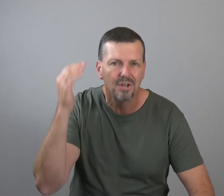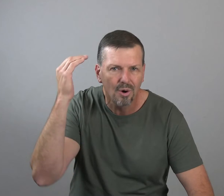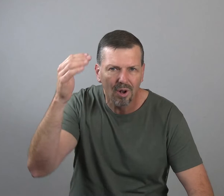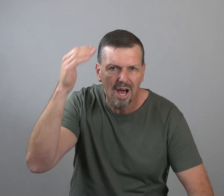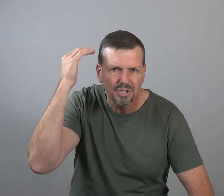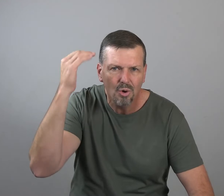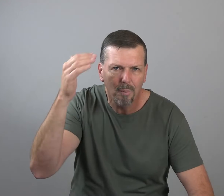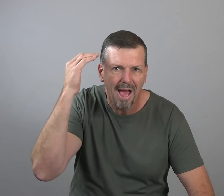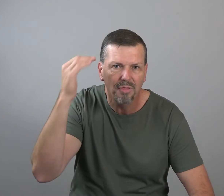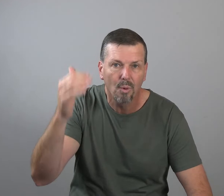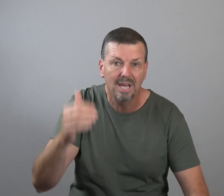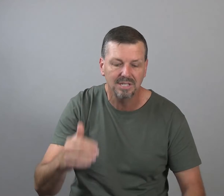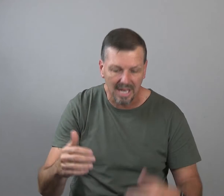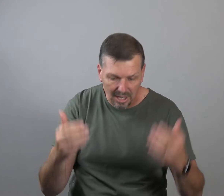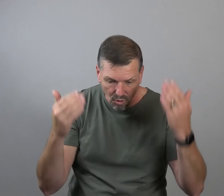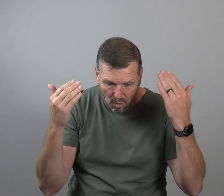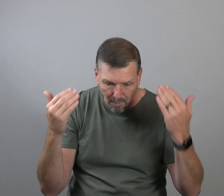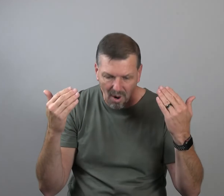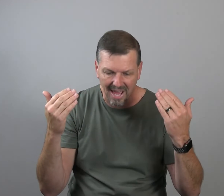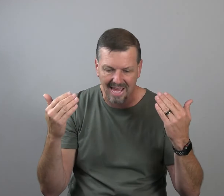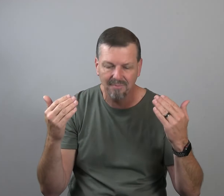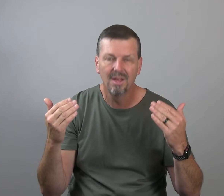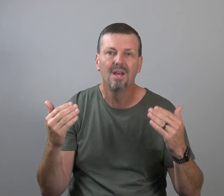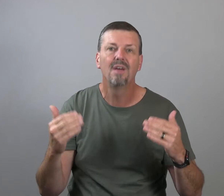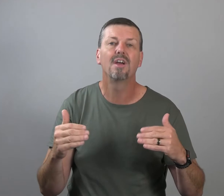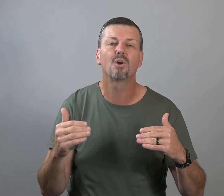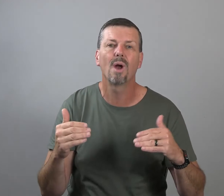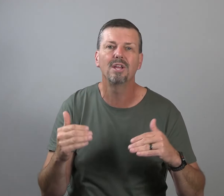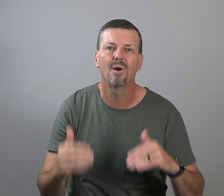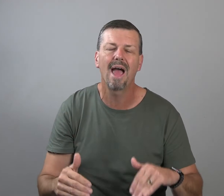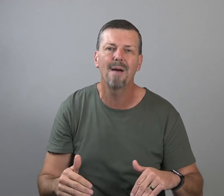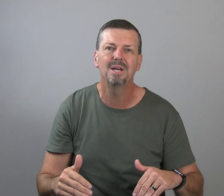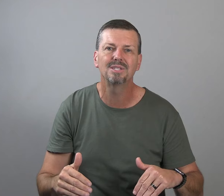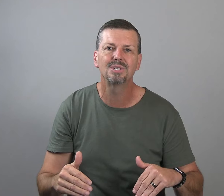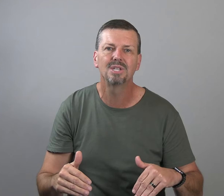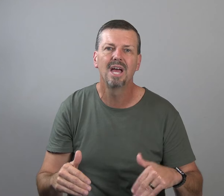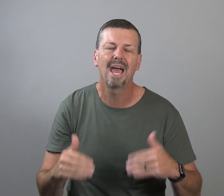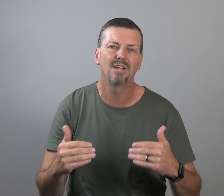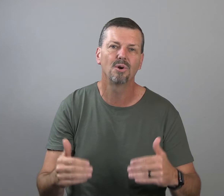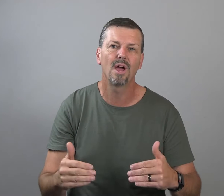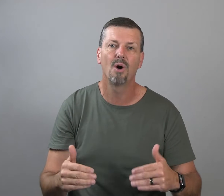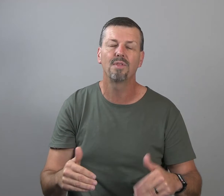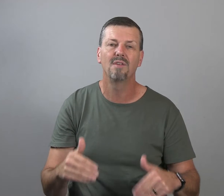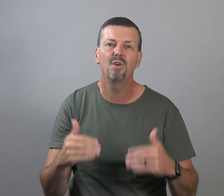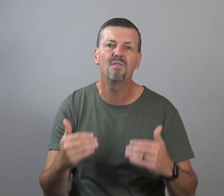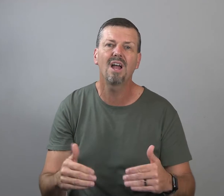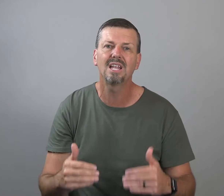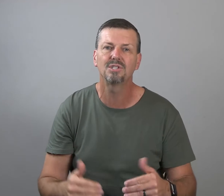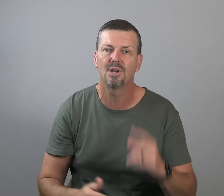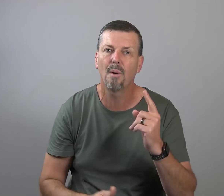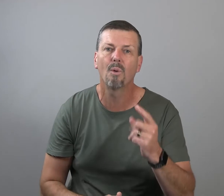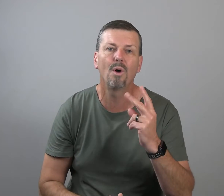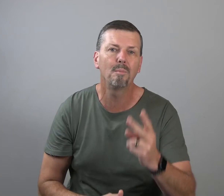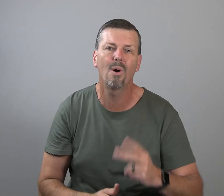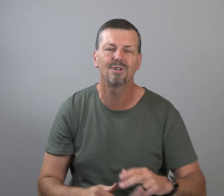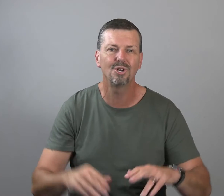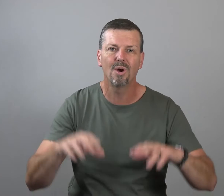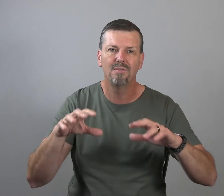neurological pathways in your brain that create your habits and your health. And if you've not listened to part one and part two of